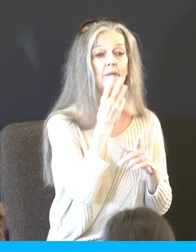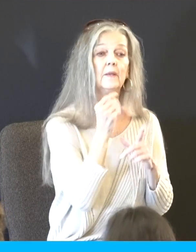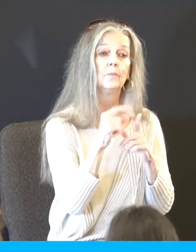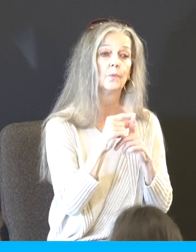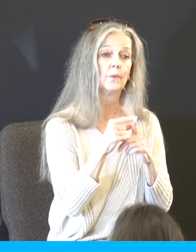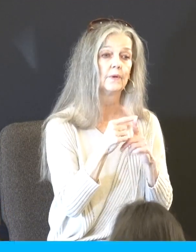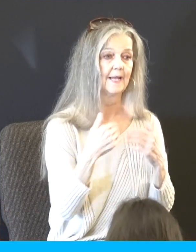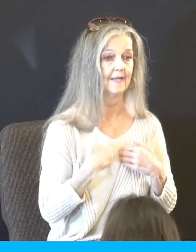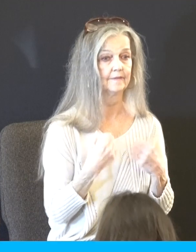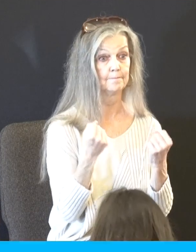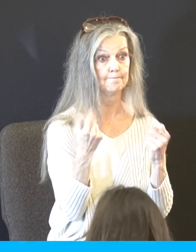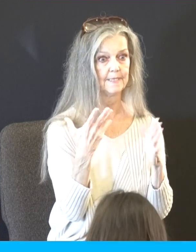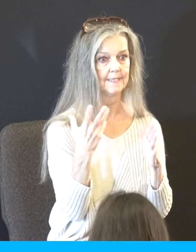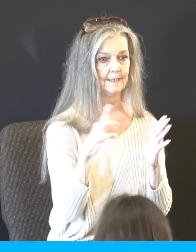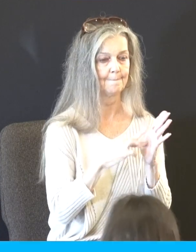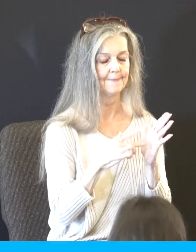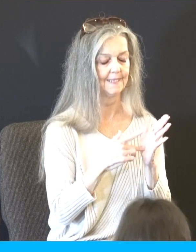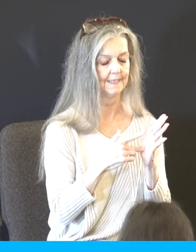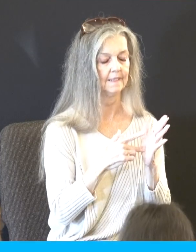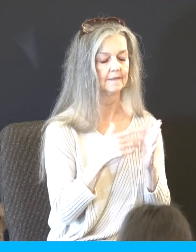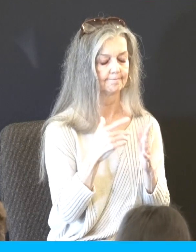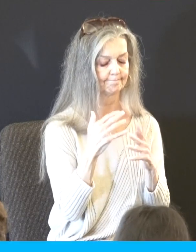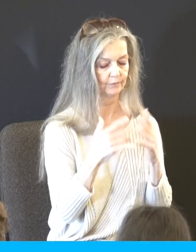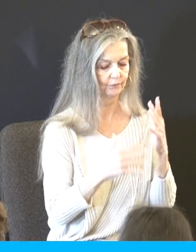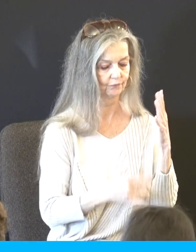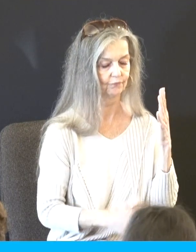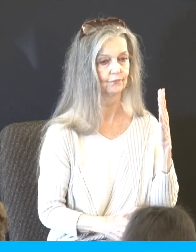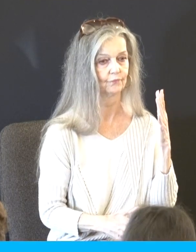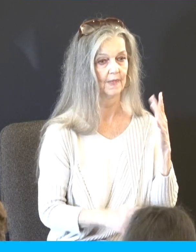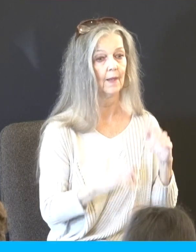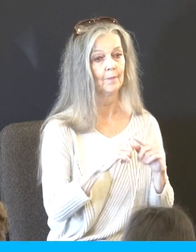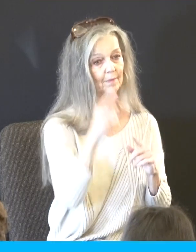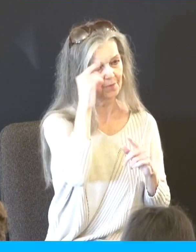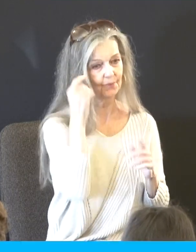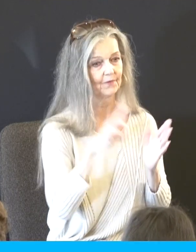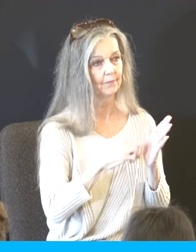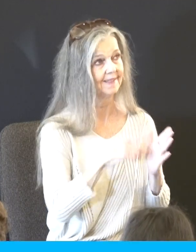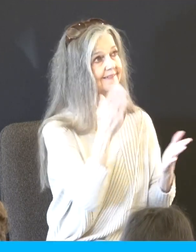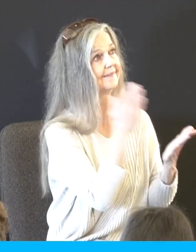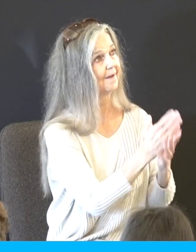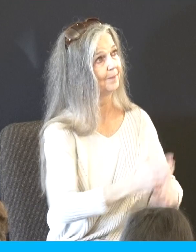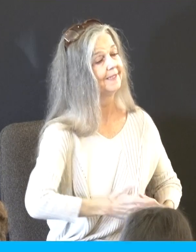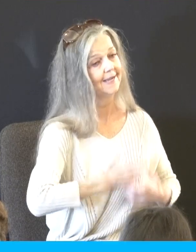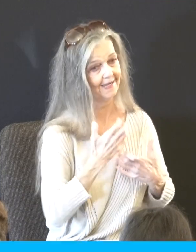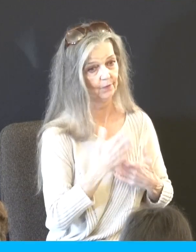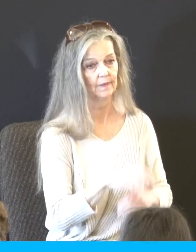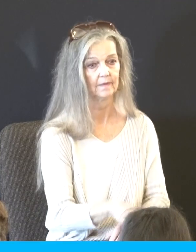3 times, but sort of an outlier there, harm, 3 times, naught, 3 times, noisome, 2 times, grievous, 2 times, and sad, 2 times. No matter which one you